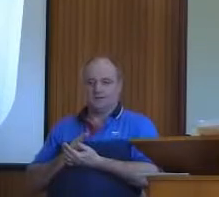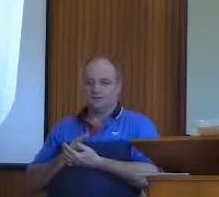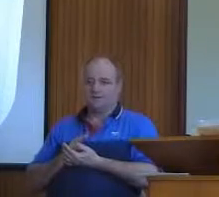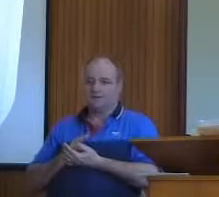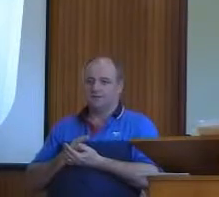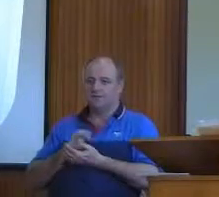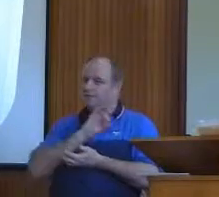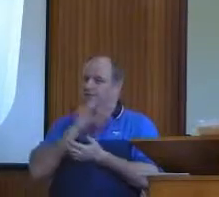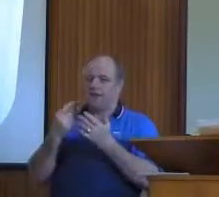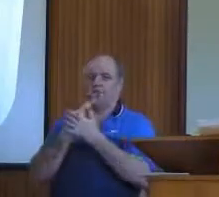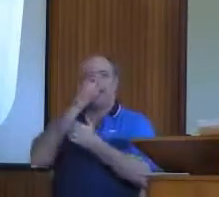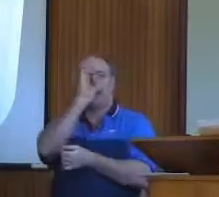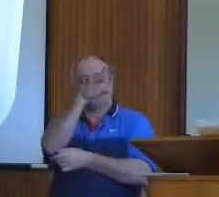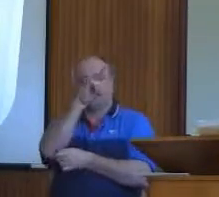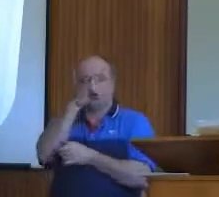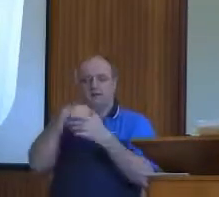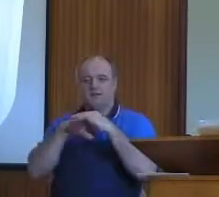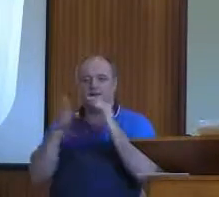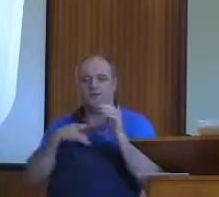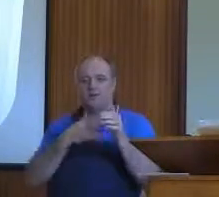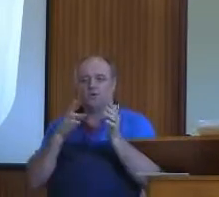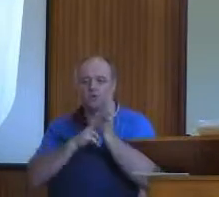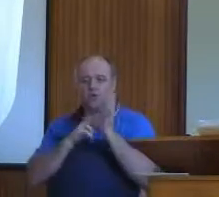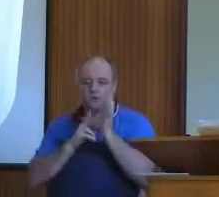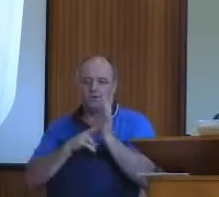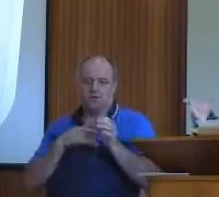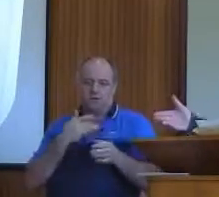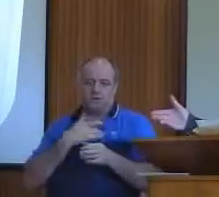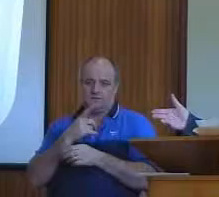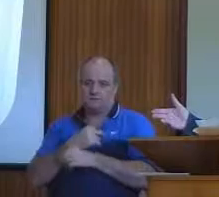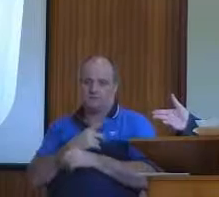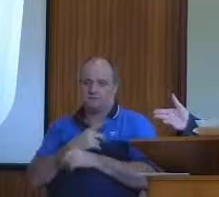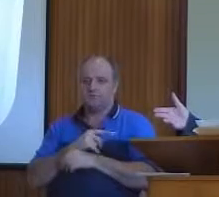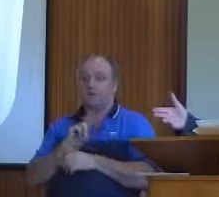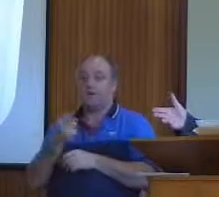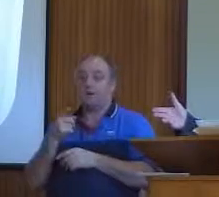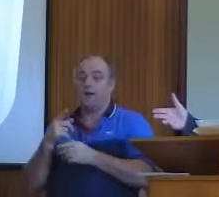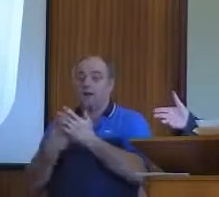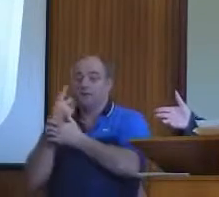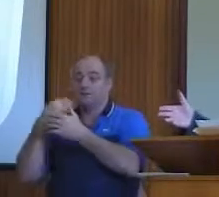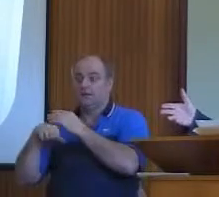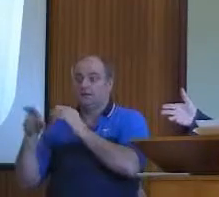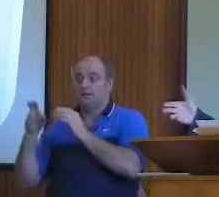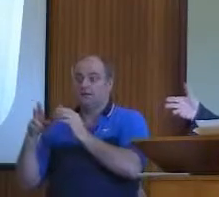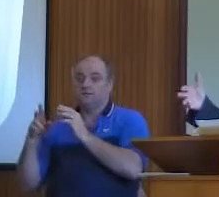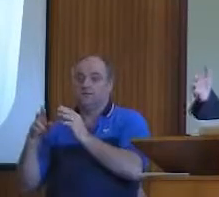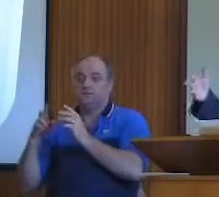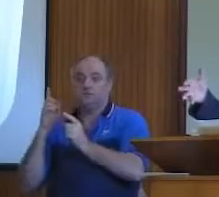ordinary everyday Monday in life very much. It happens usually in meetings like this. Spiritual